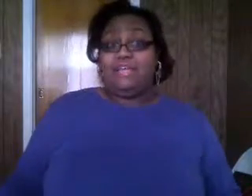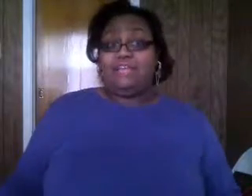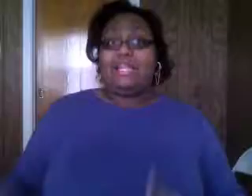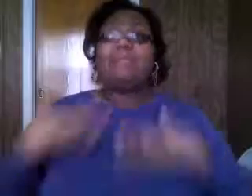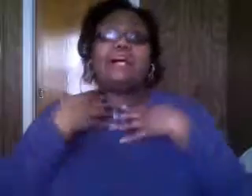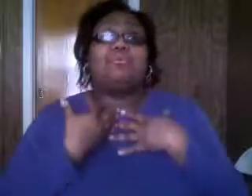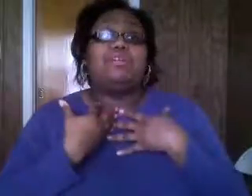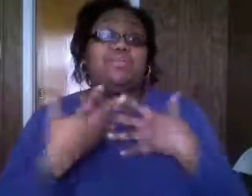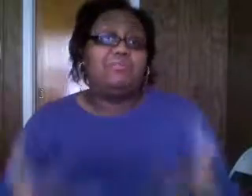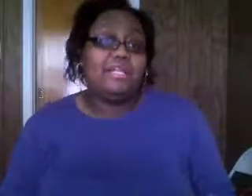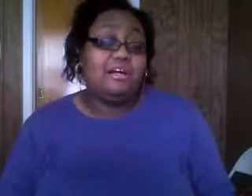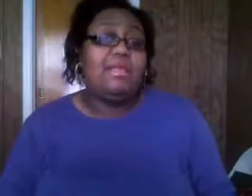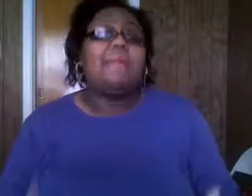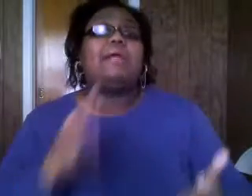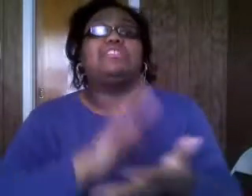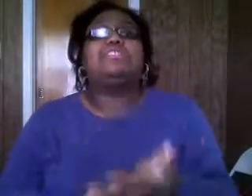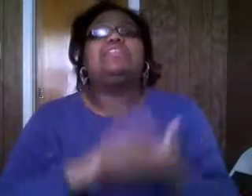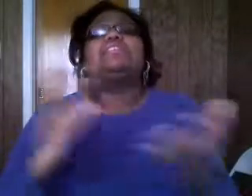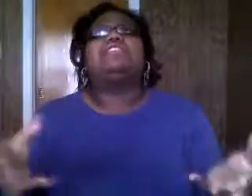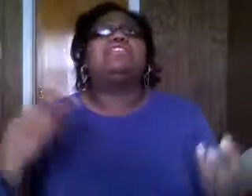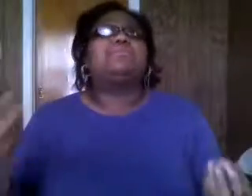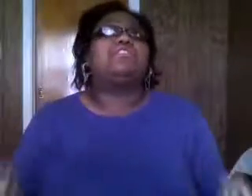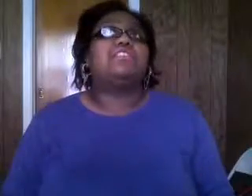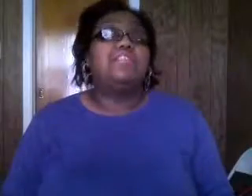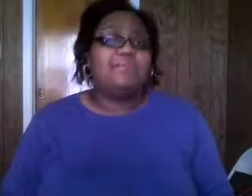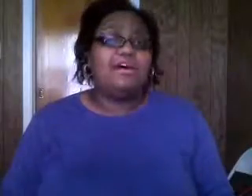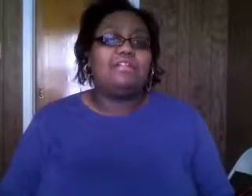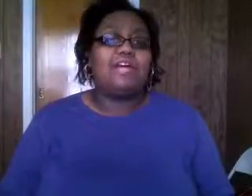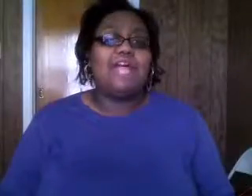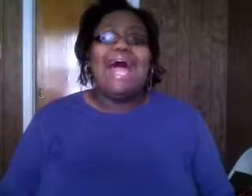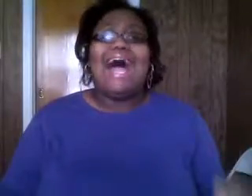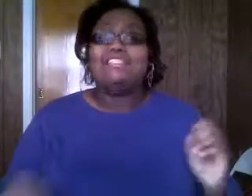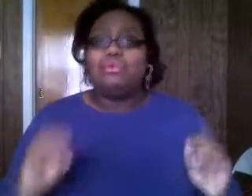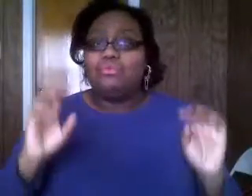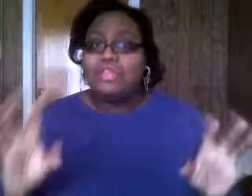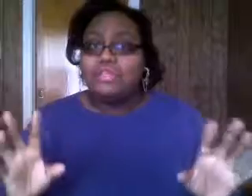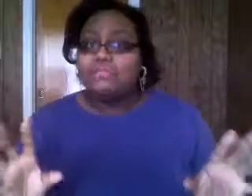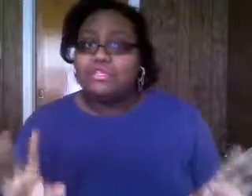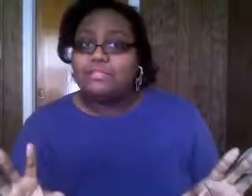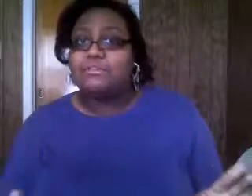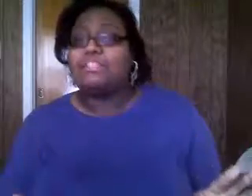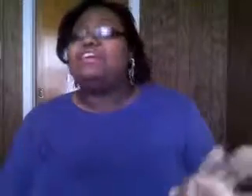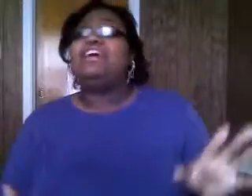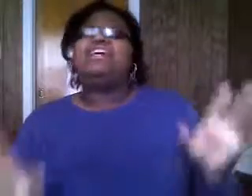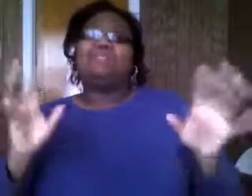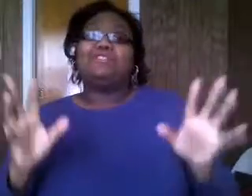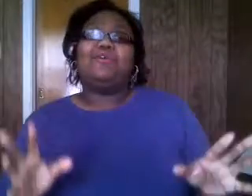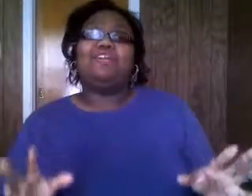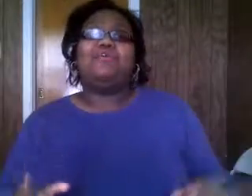of behavior and i might come on here to beat nobody up but i'm just saying this is just something to think about like i don't think it really supposed it's supposed to go that way